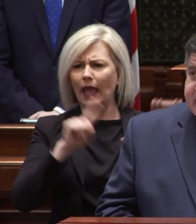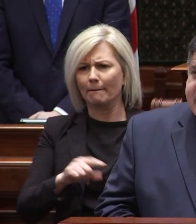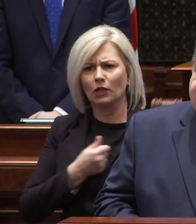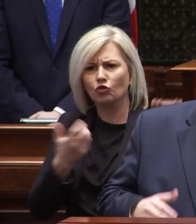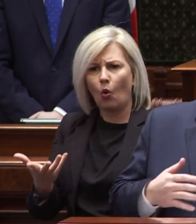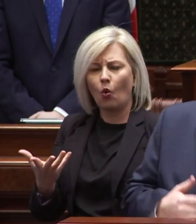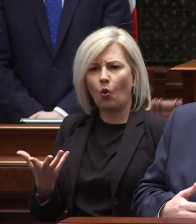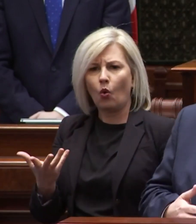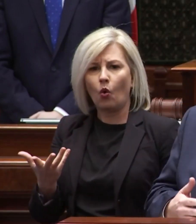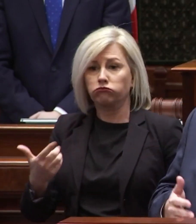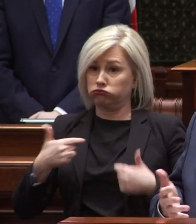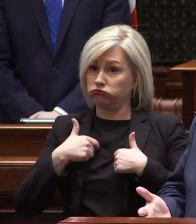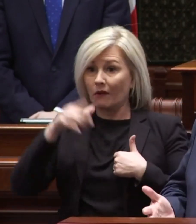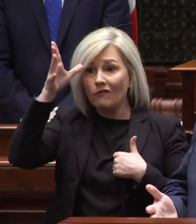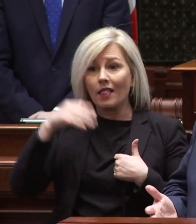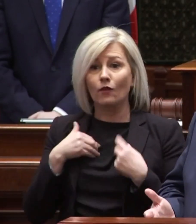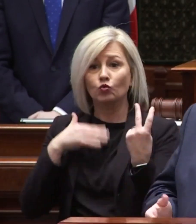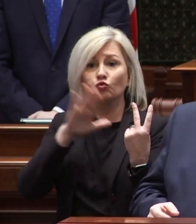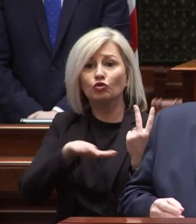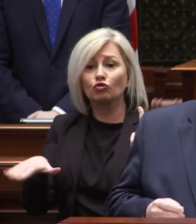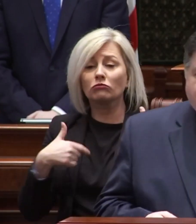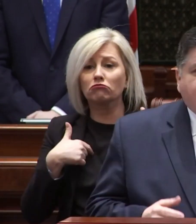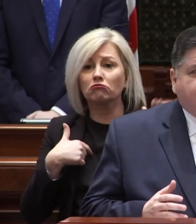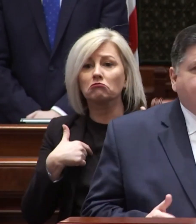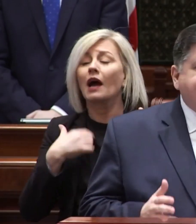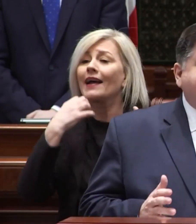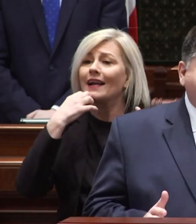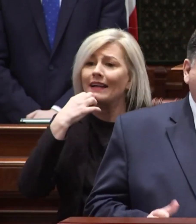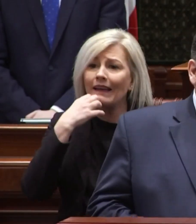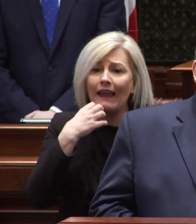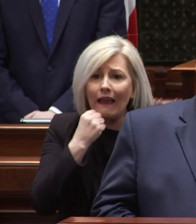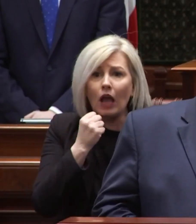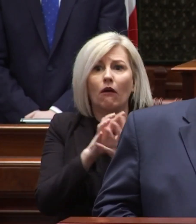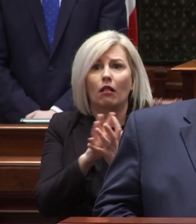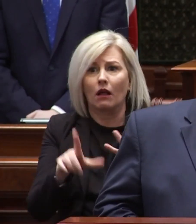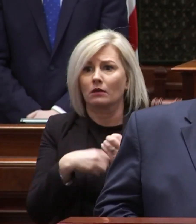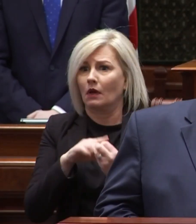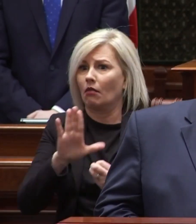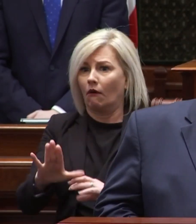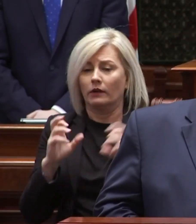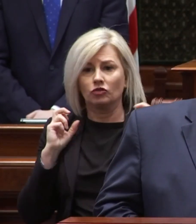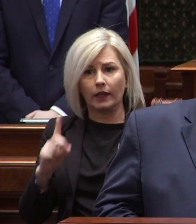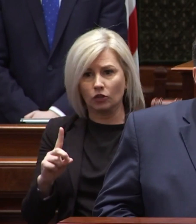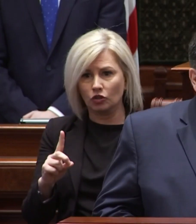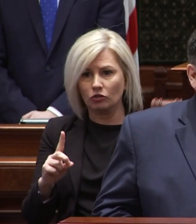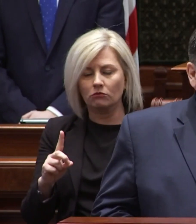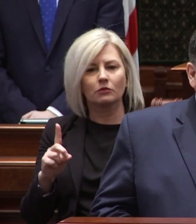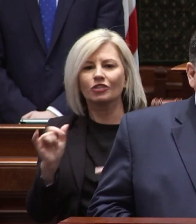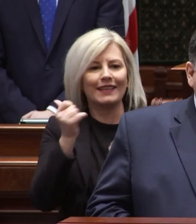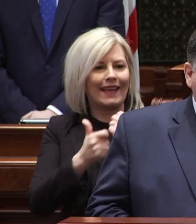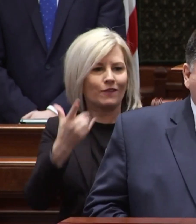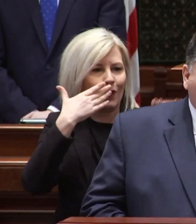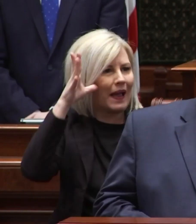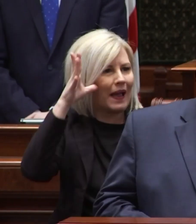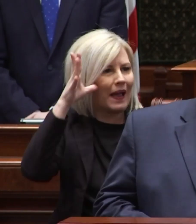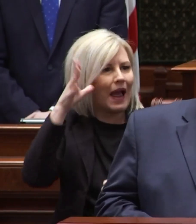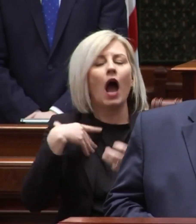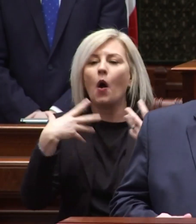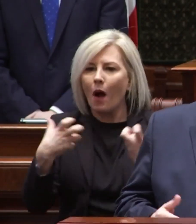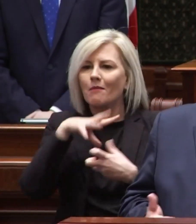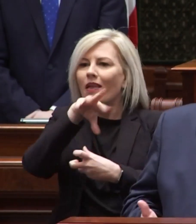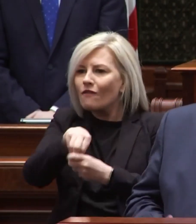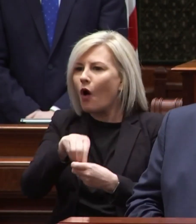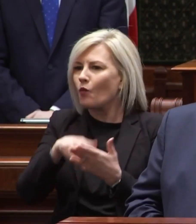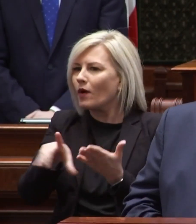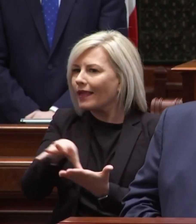be told. Look, I'm the father of two children. I care a great deal about their education. Like every good parent, I want to be